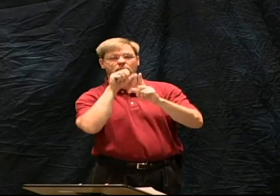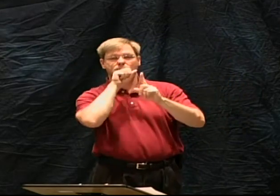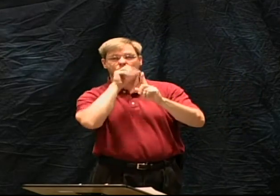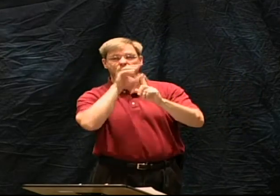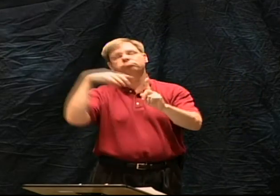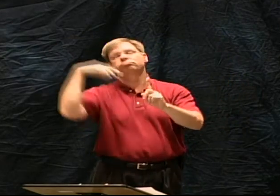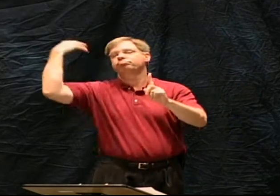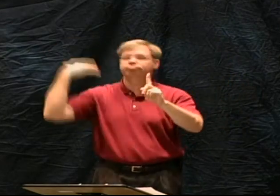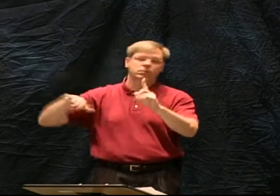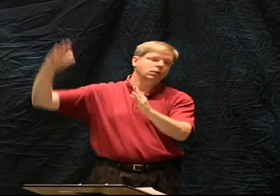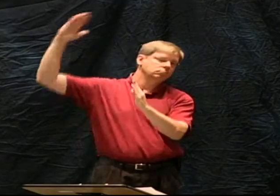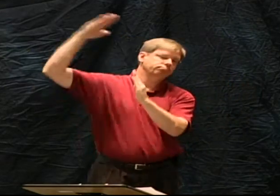God's very word.